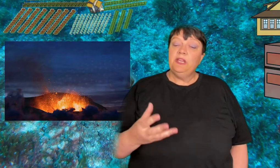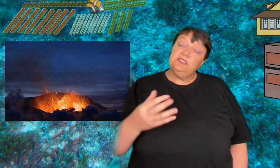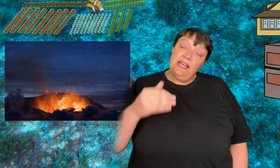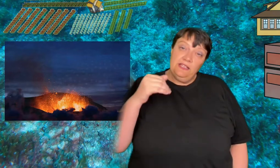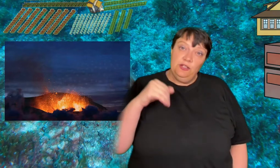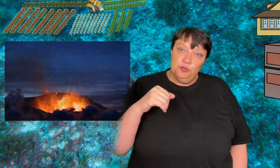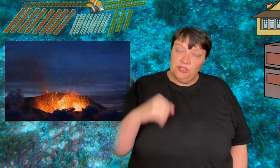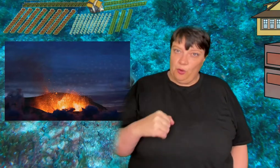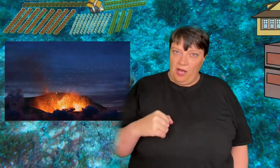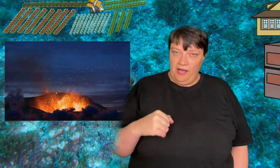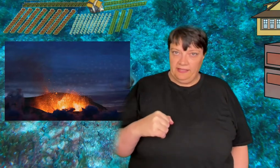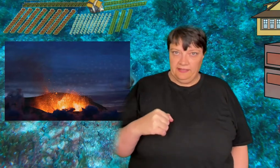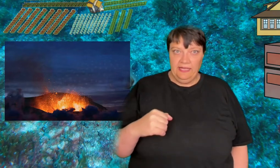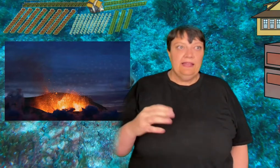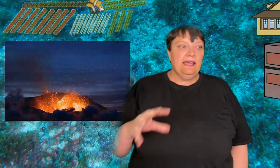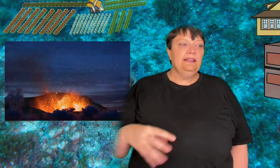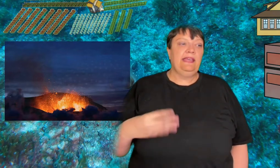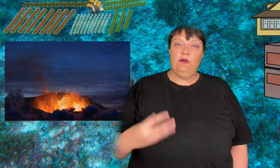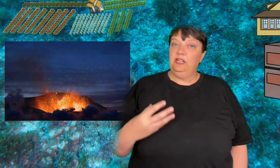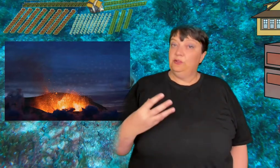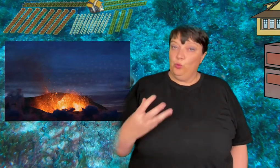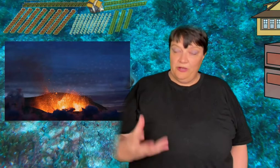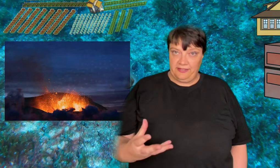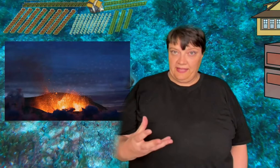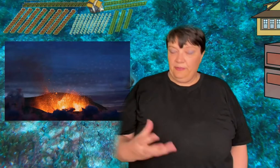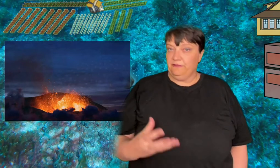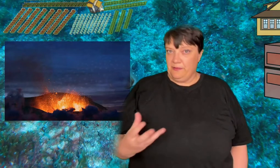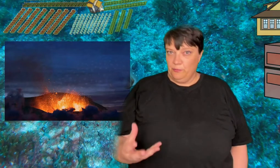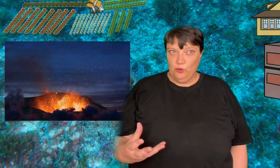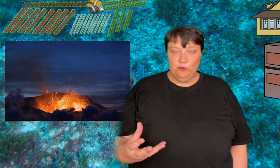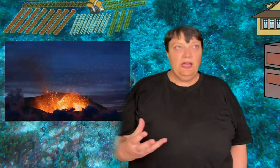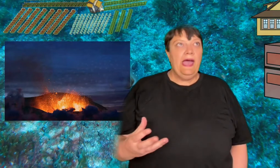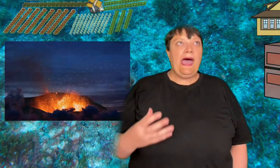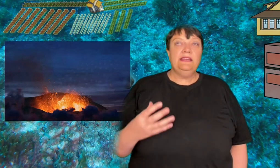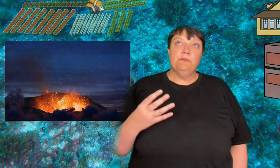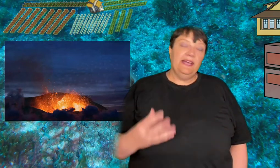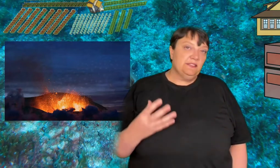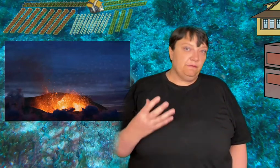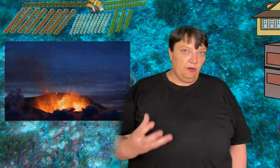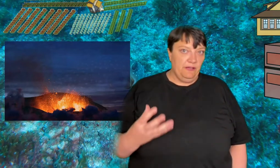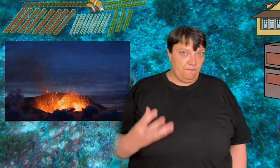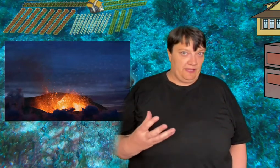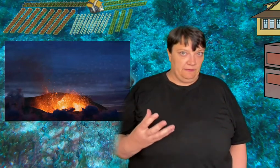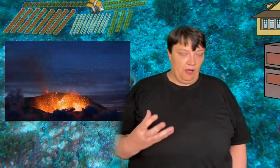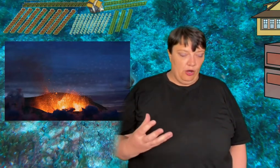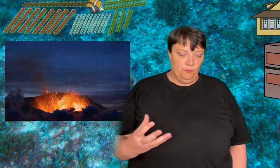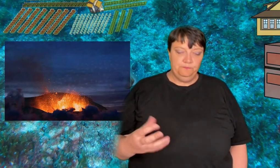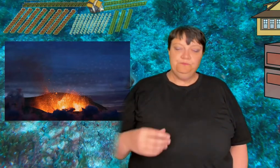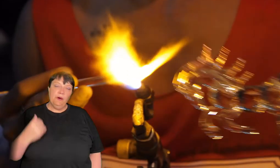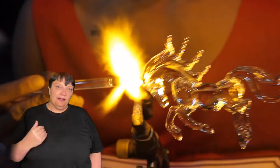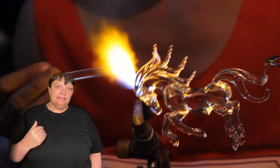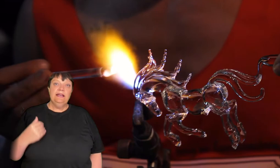because they can use it to hide in, they can carry it with them if they move and it makes a very effective